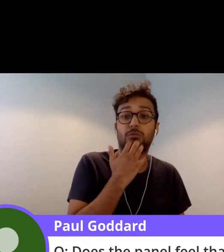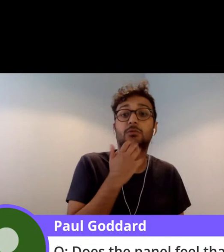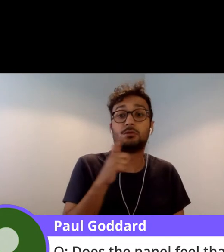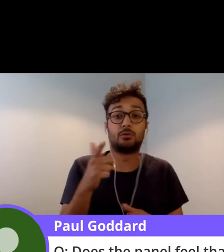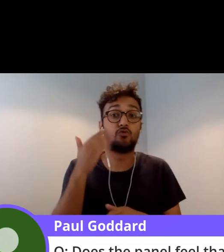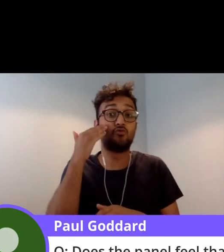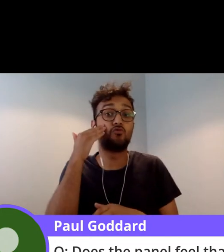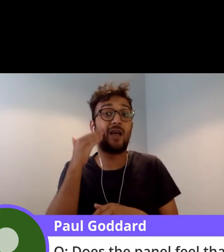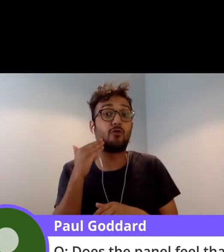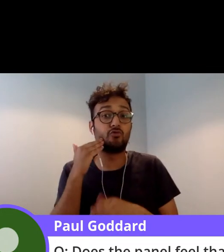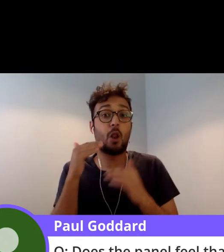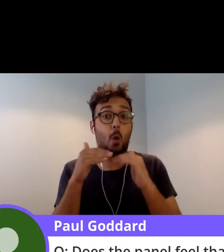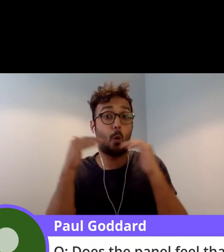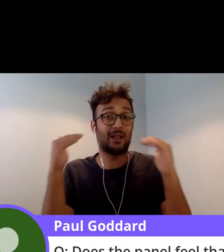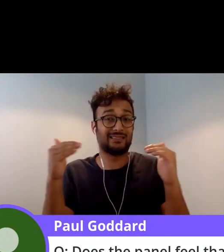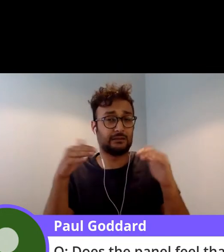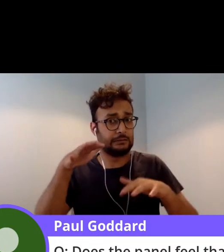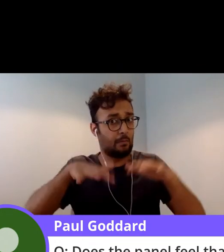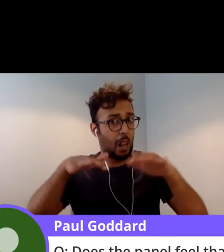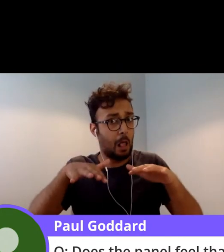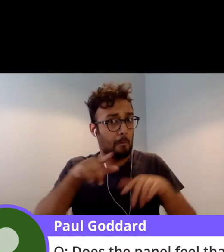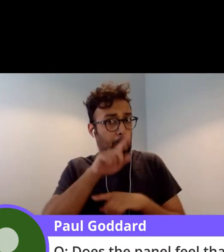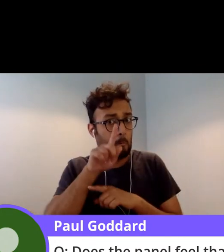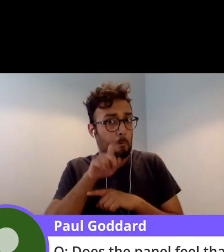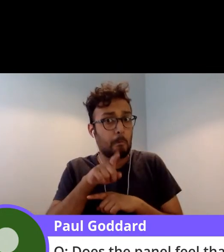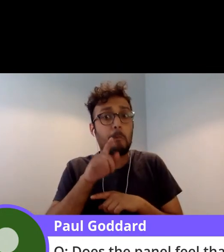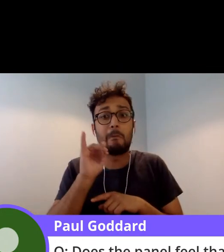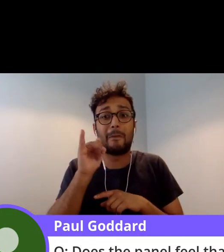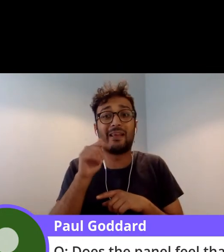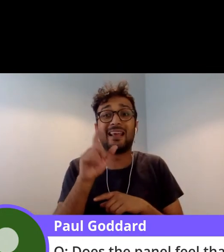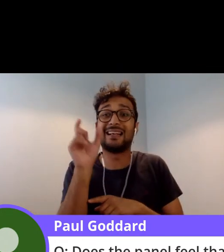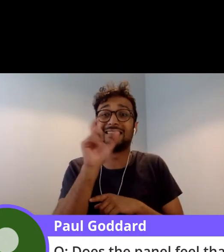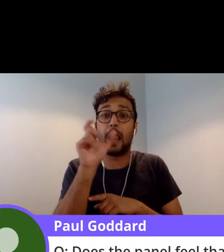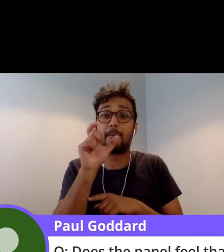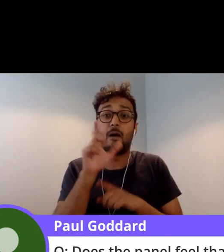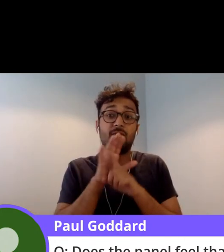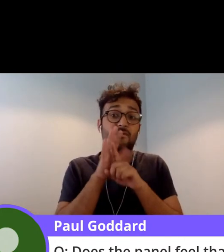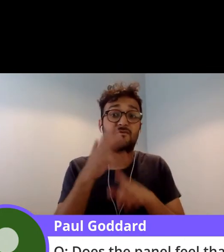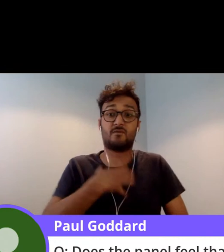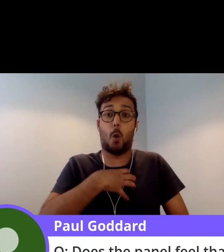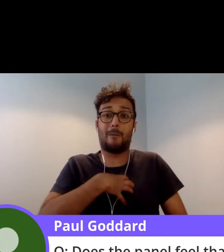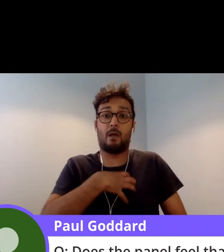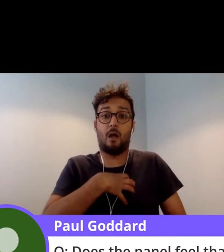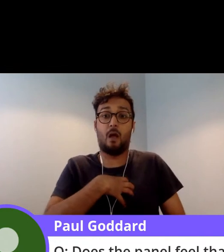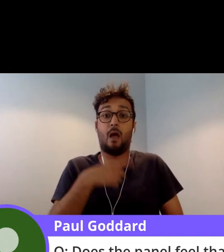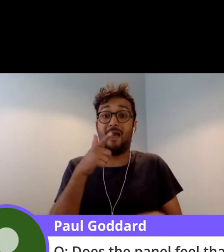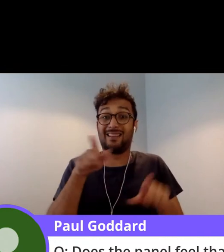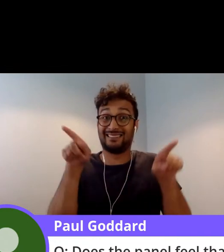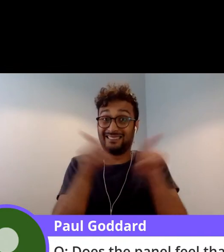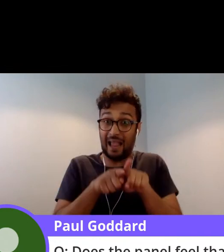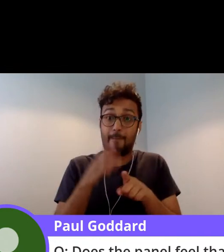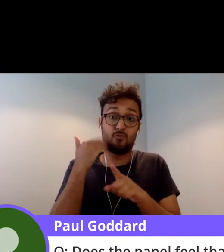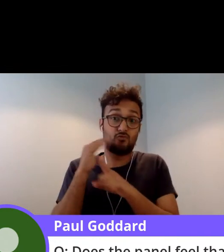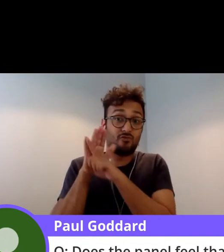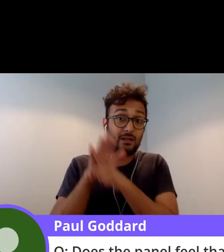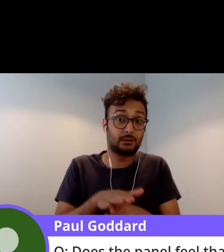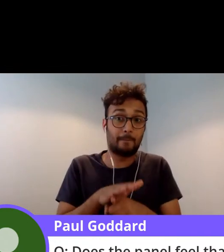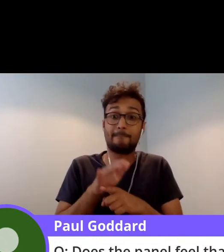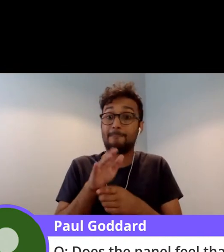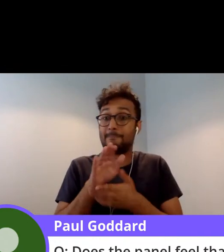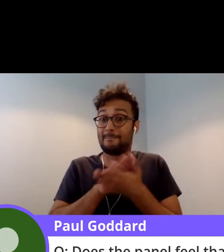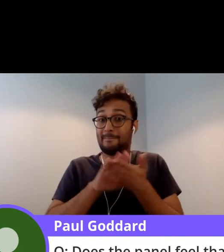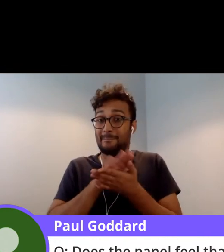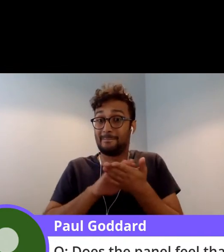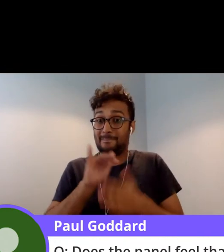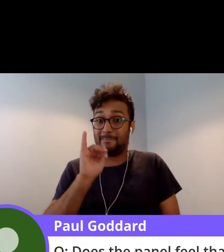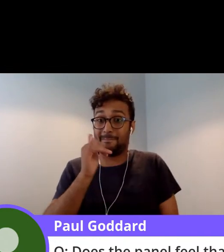Islamophobia equate to racism? And should religion be able to influence politics? And can